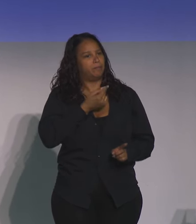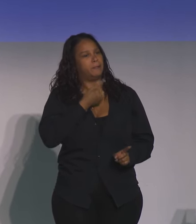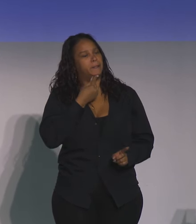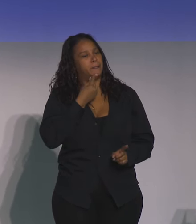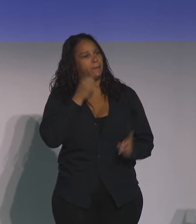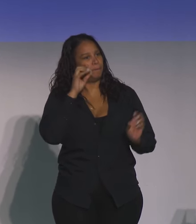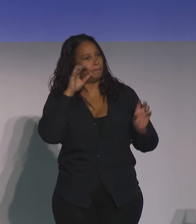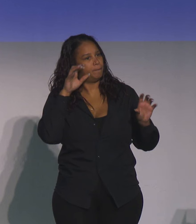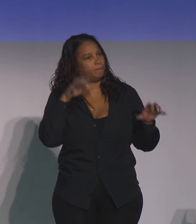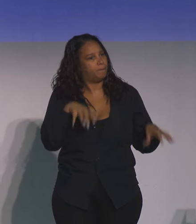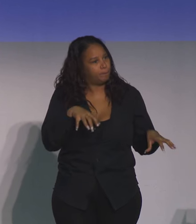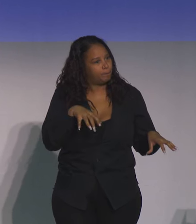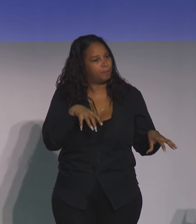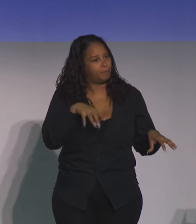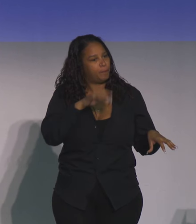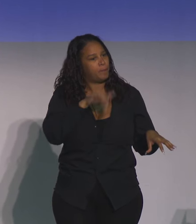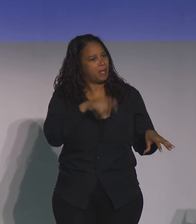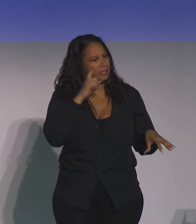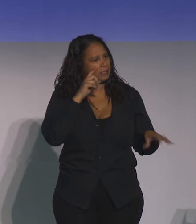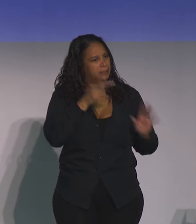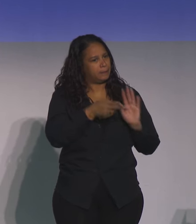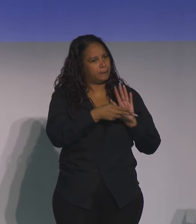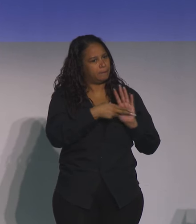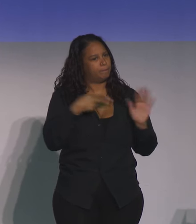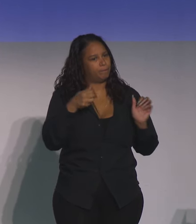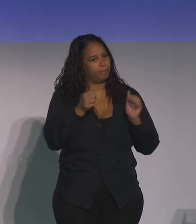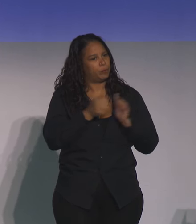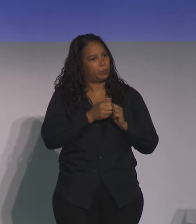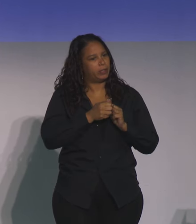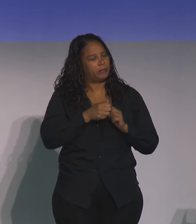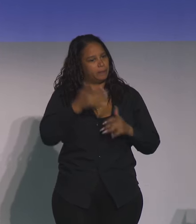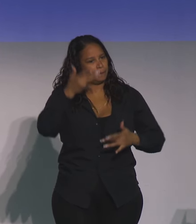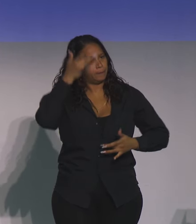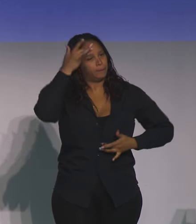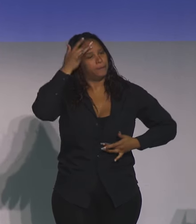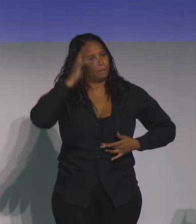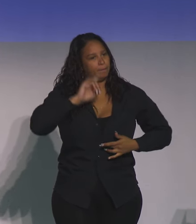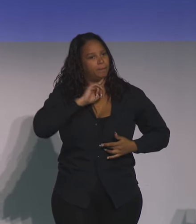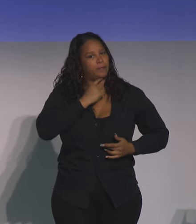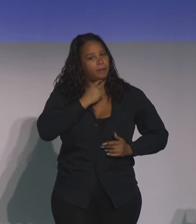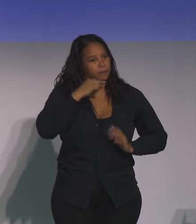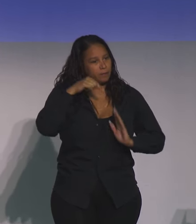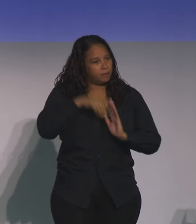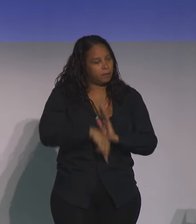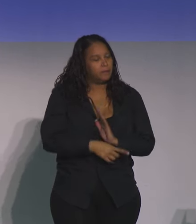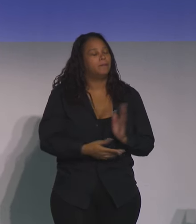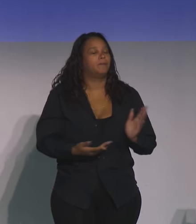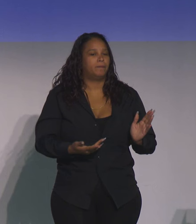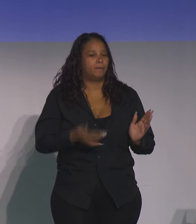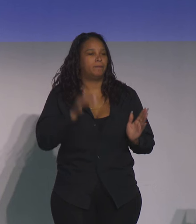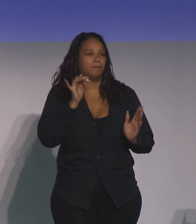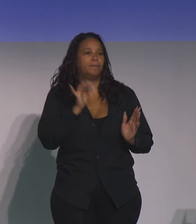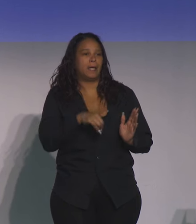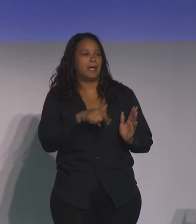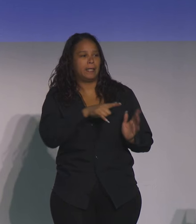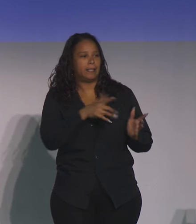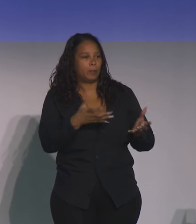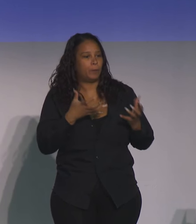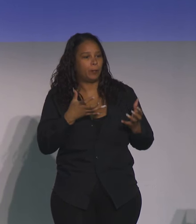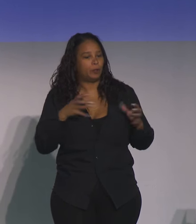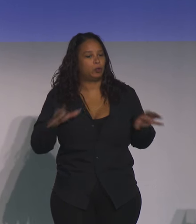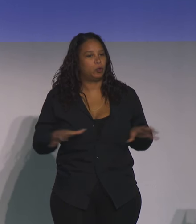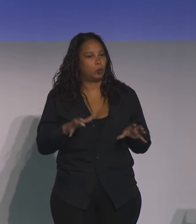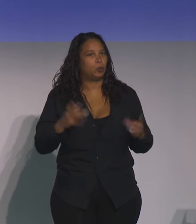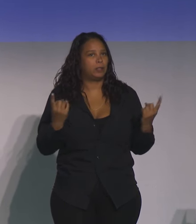he had been diagnosed with a terminal illness and that he wanted to do something here at